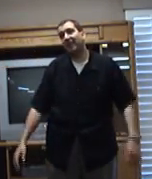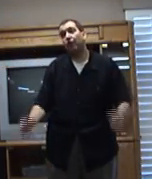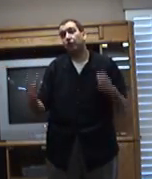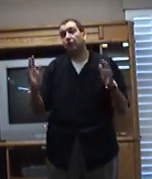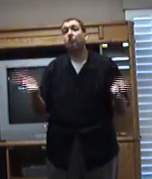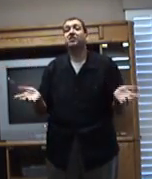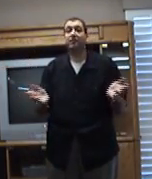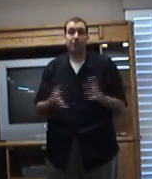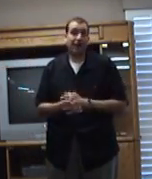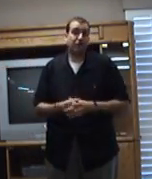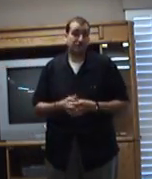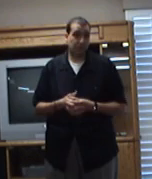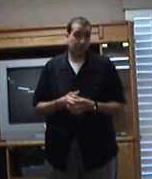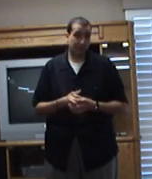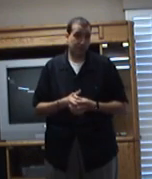Down 47 pounds in three months.